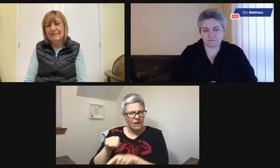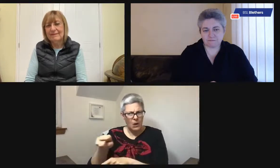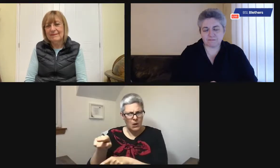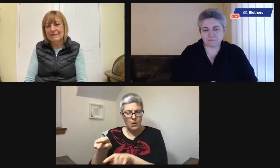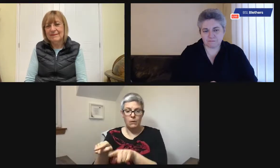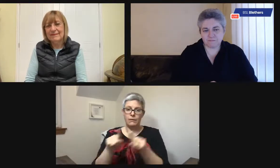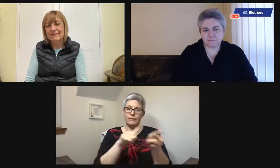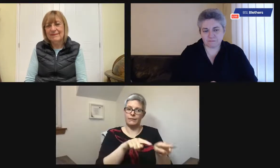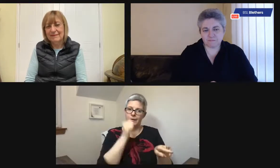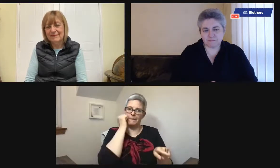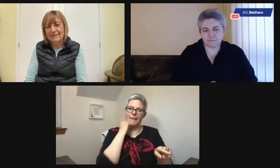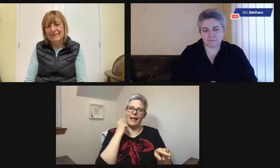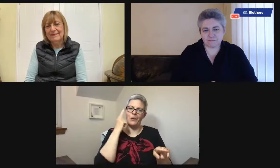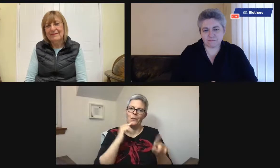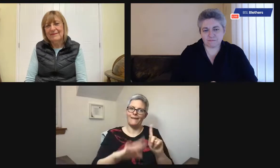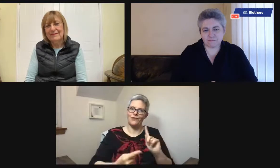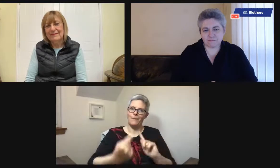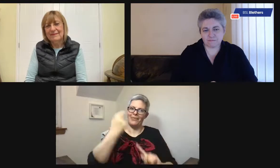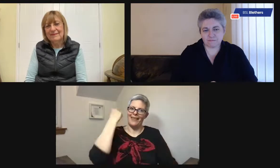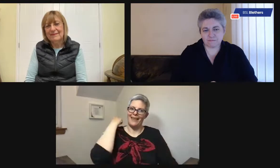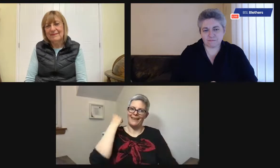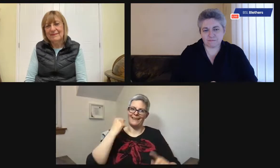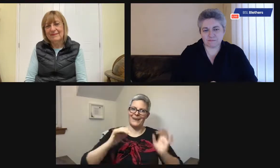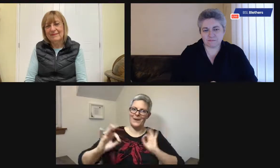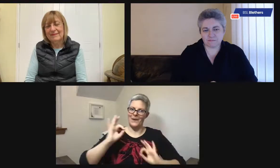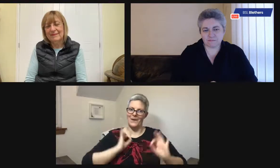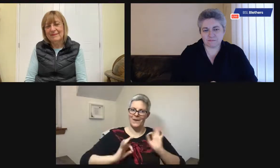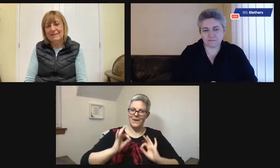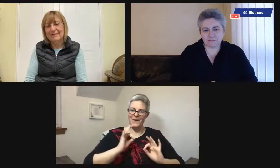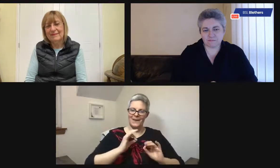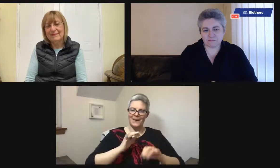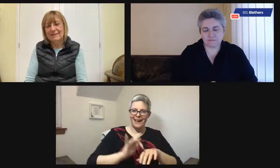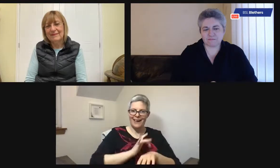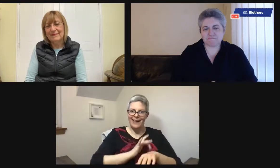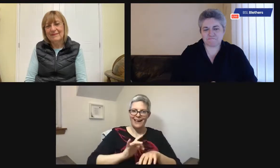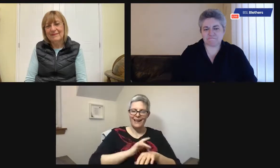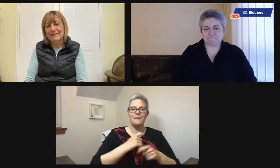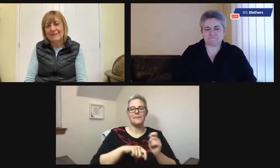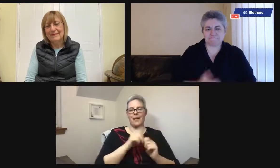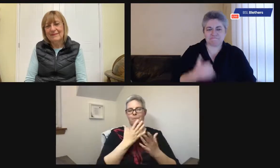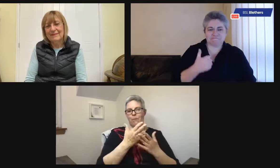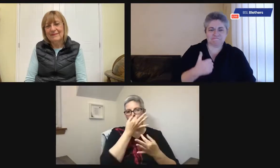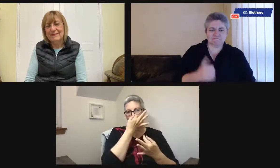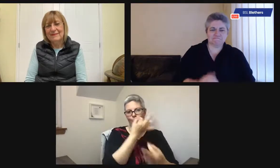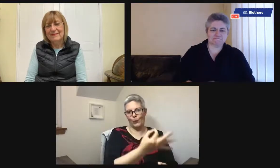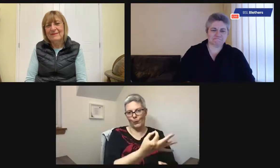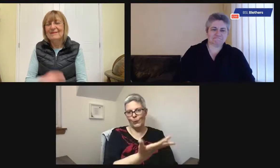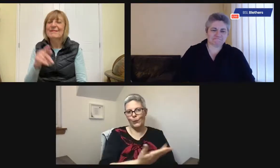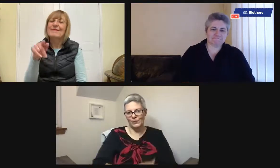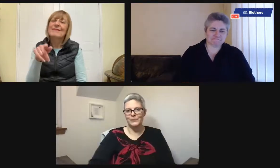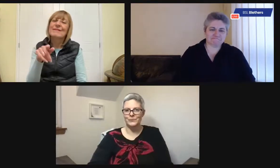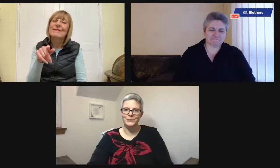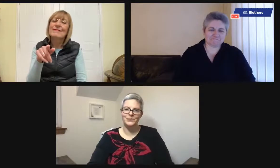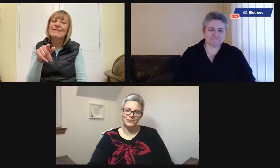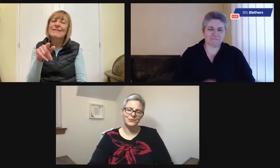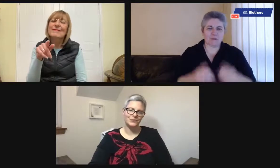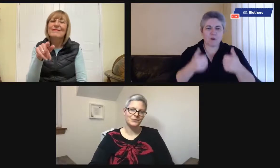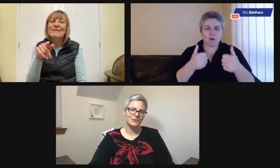The subtitles are difficult to follow. And these are the same characters. So those old black and white movies can be